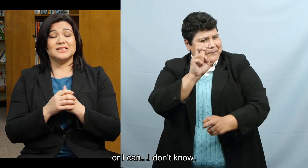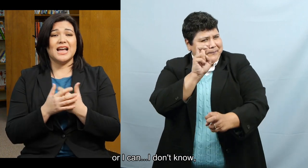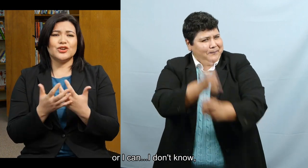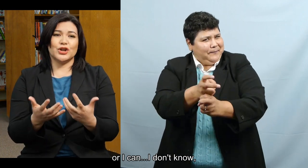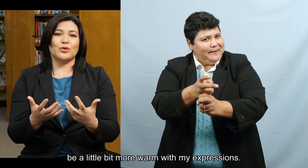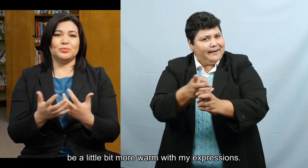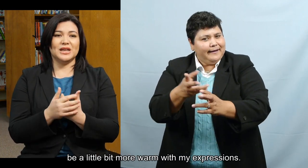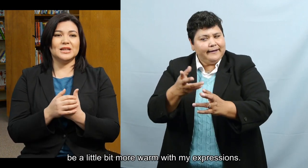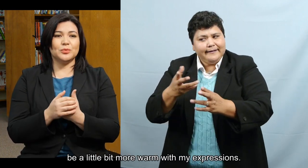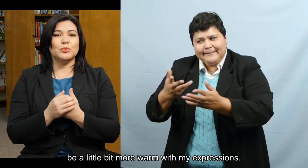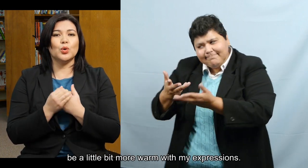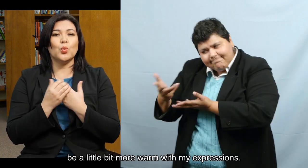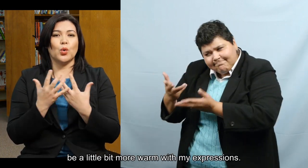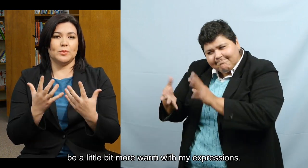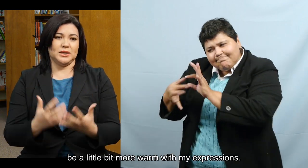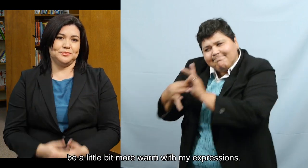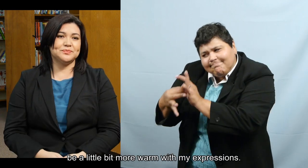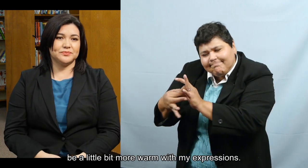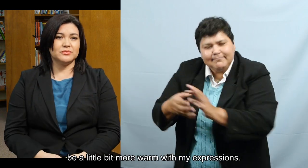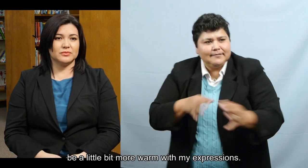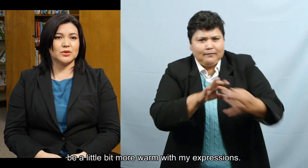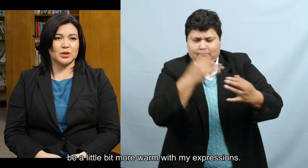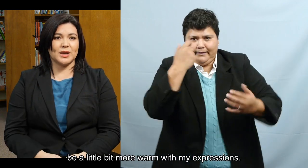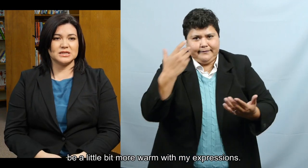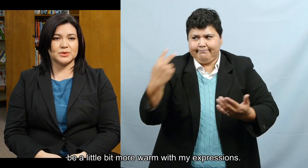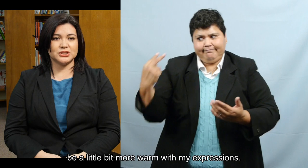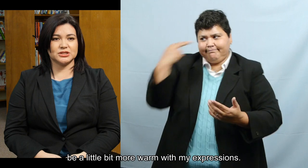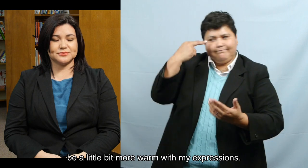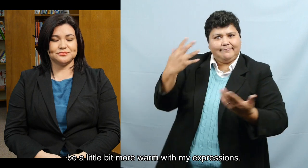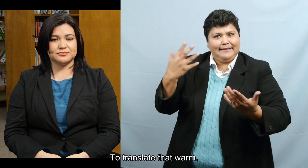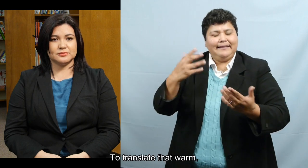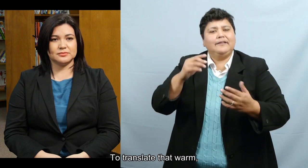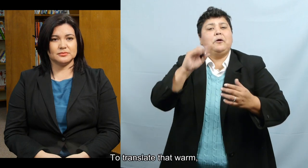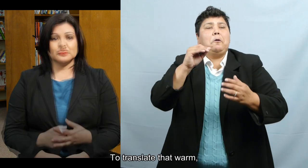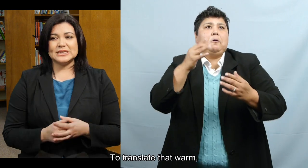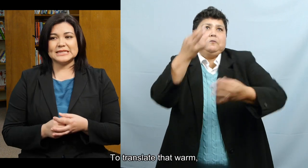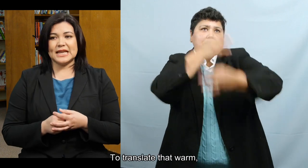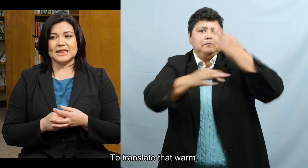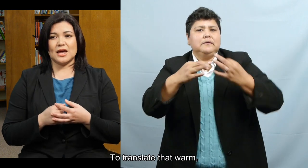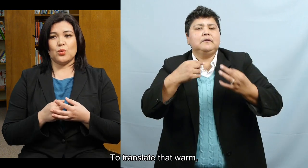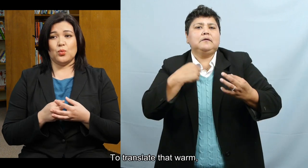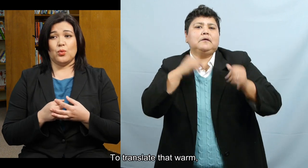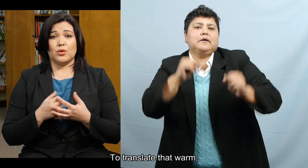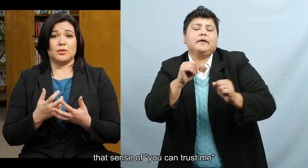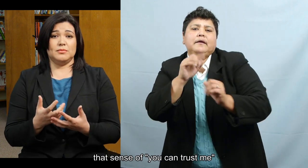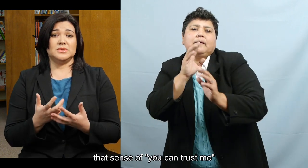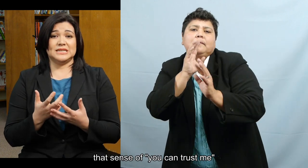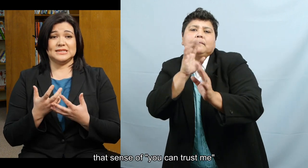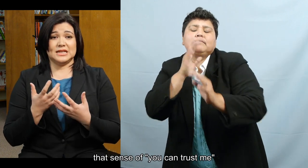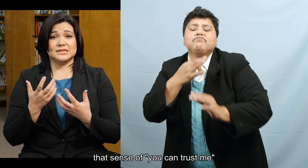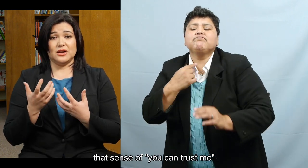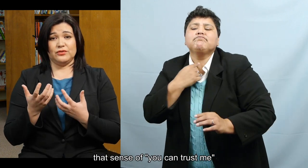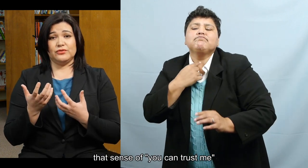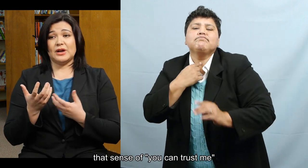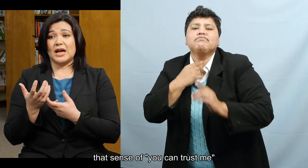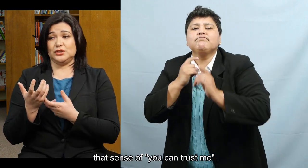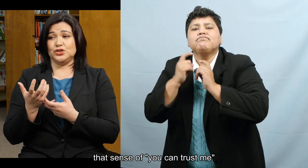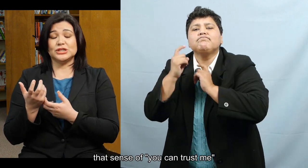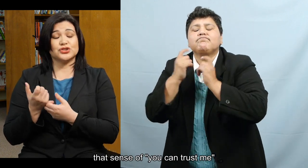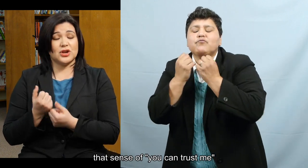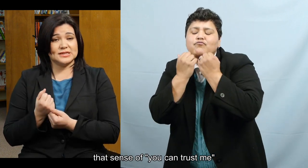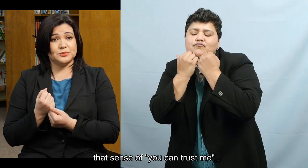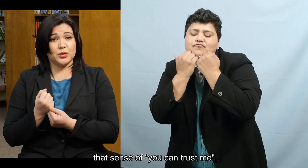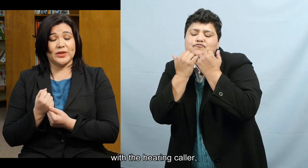I can, I don't know, be a little bit more warm with my expressions. To translate that warm, that sense of,